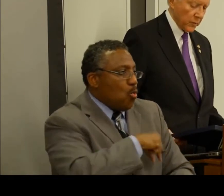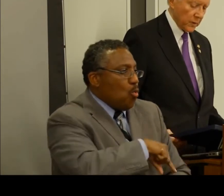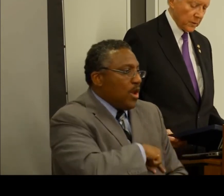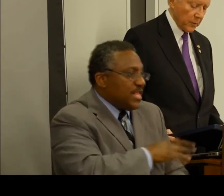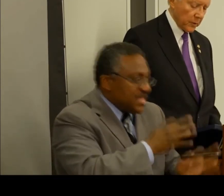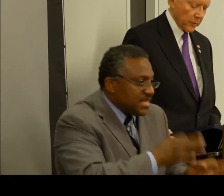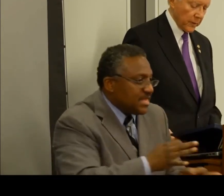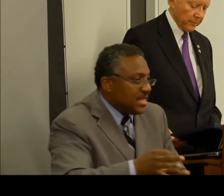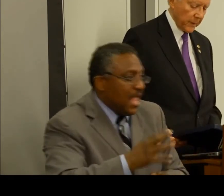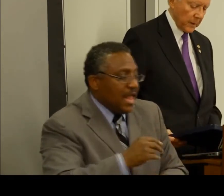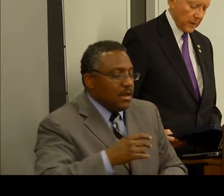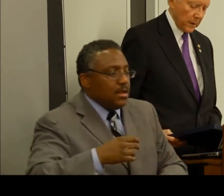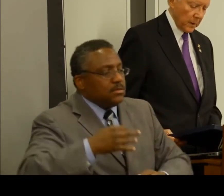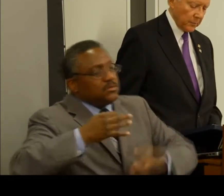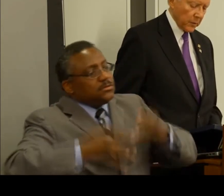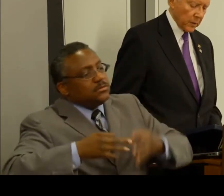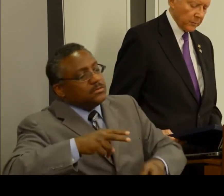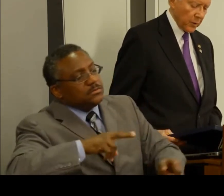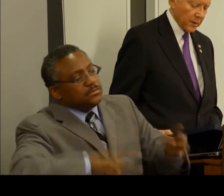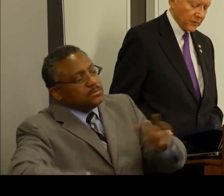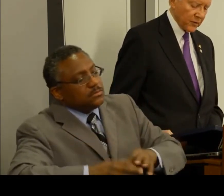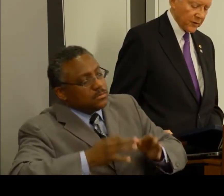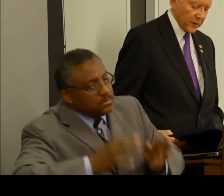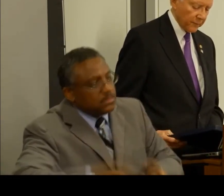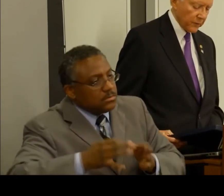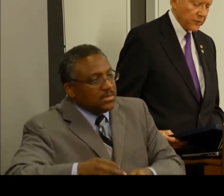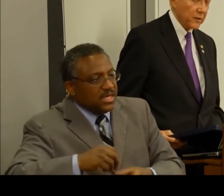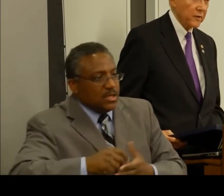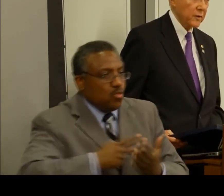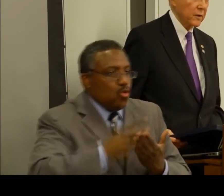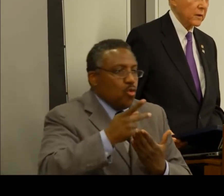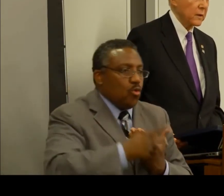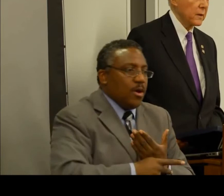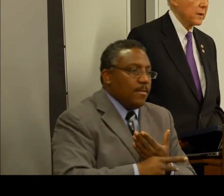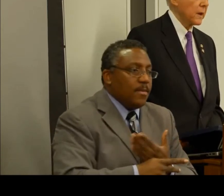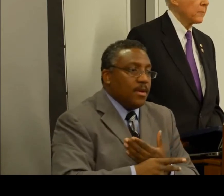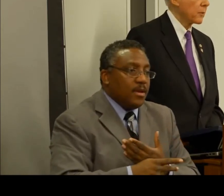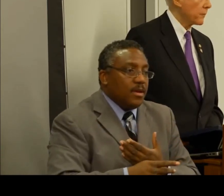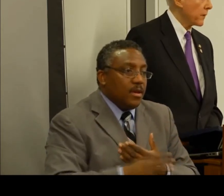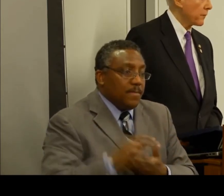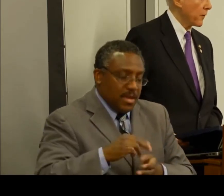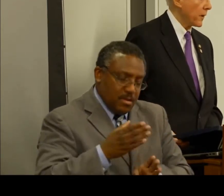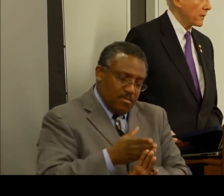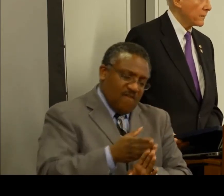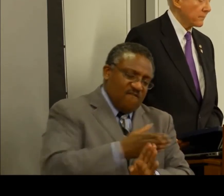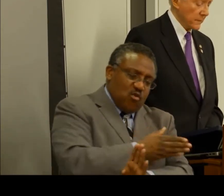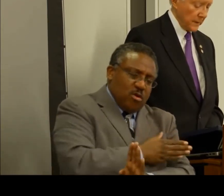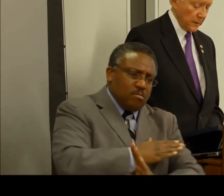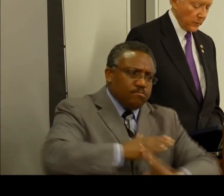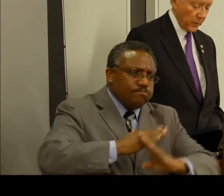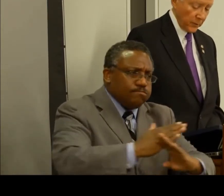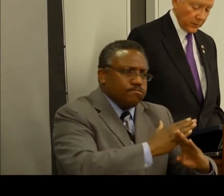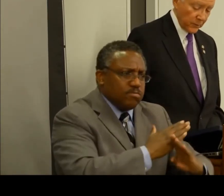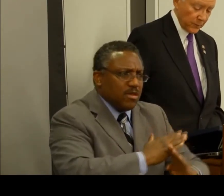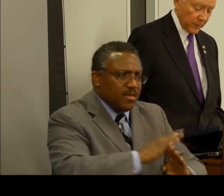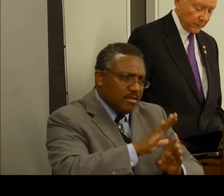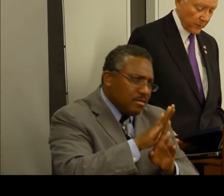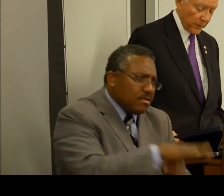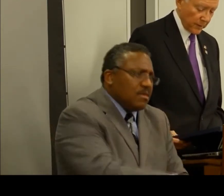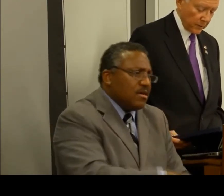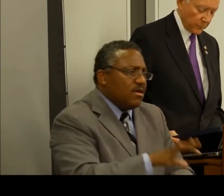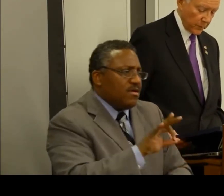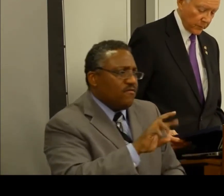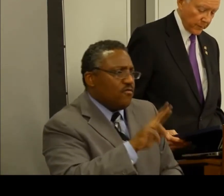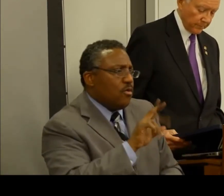adjudication within the program and building upon existing efforts to deter and prevent fraud. We all know there's